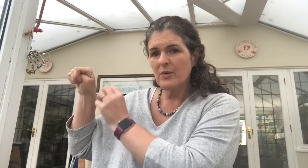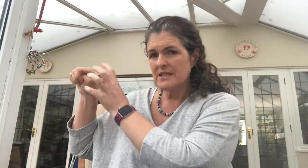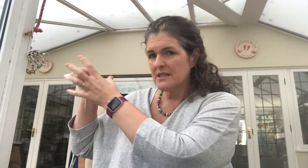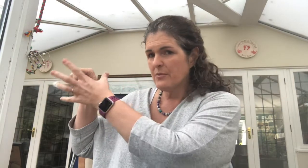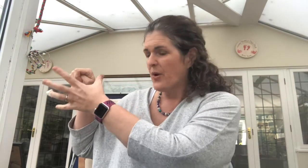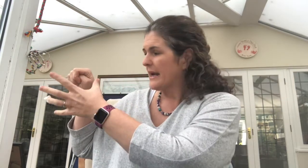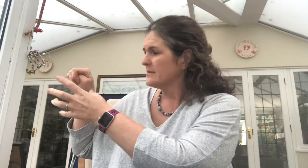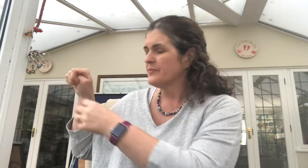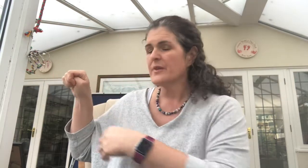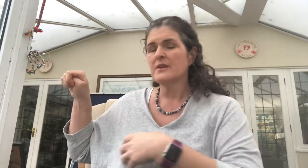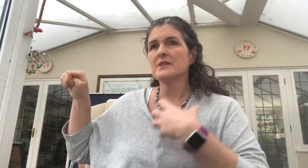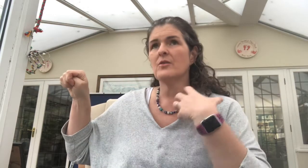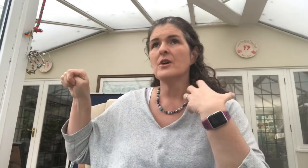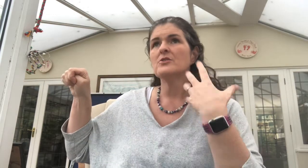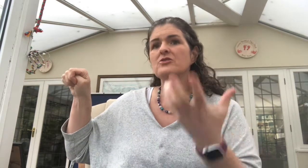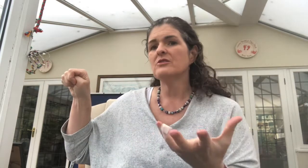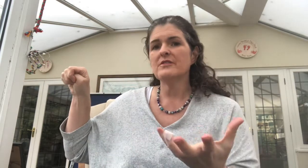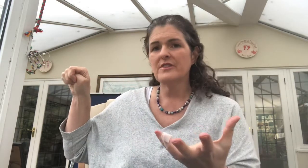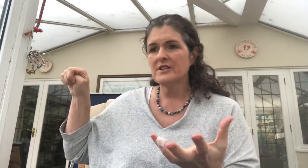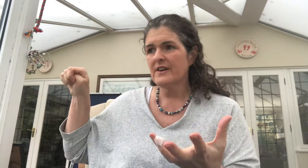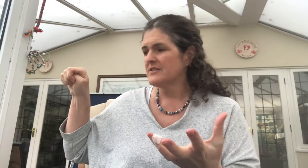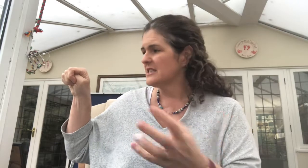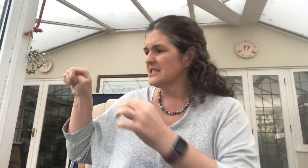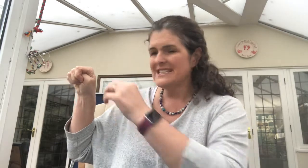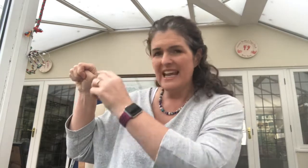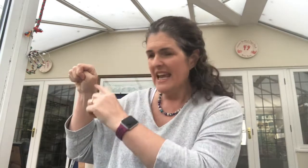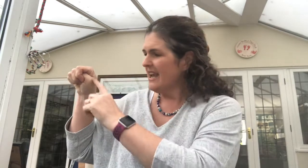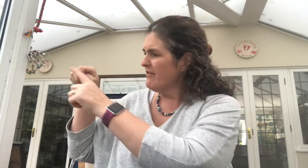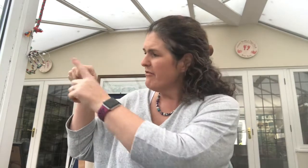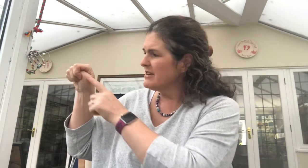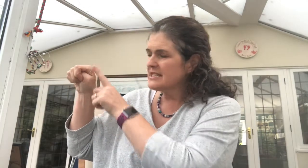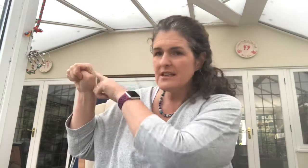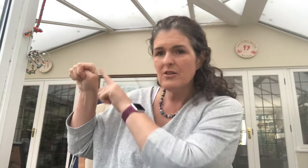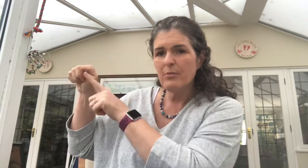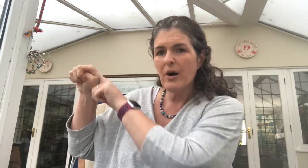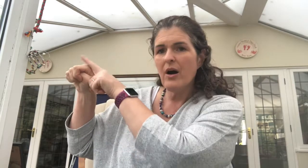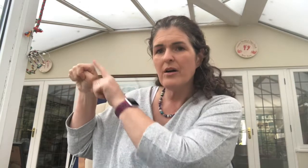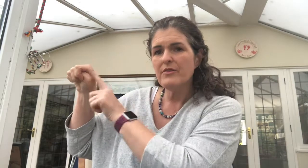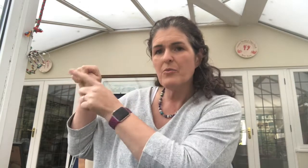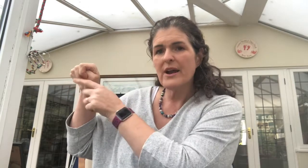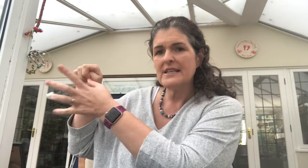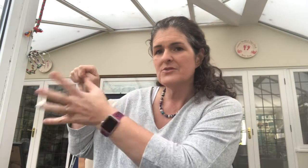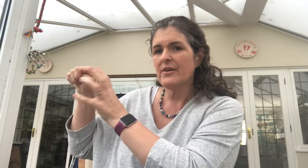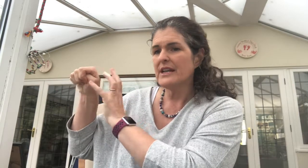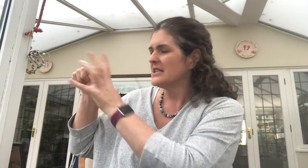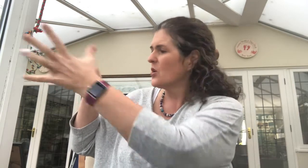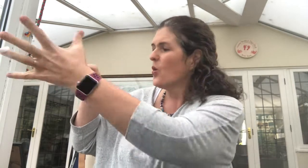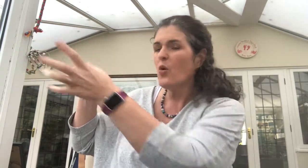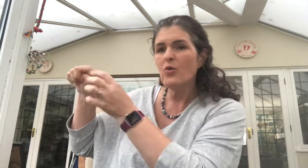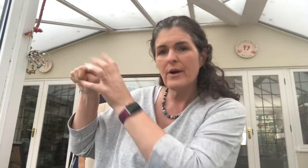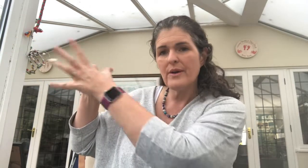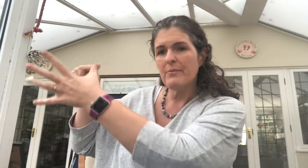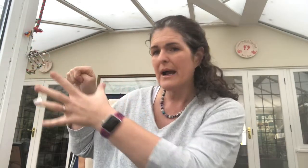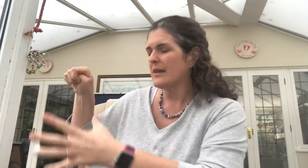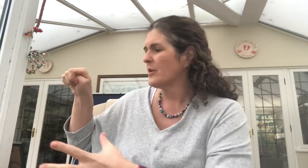in the brain. So during the first five, six years, every single part of the brain is growing, it's all growing in pathways